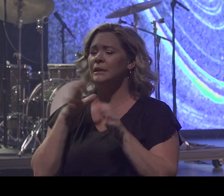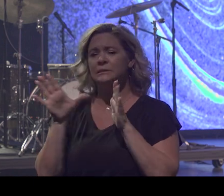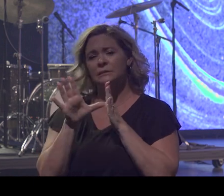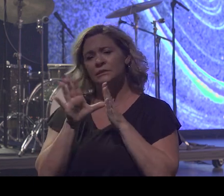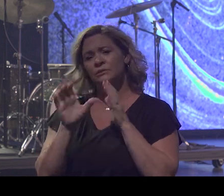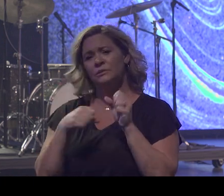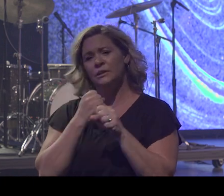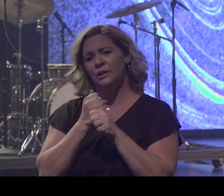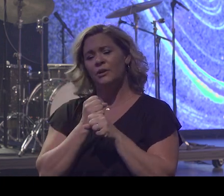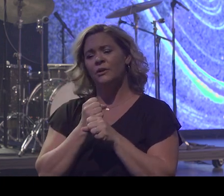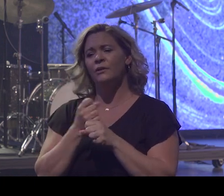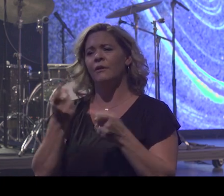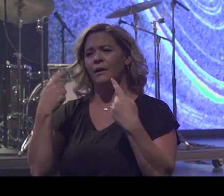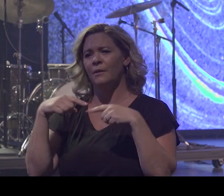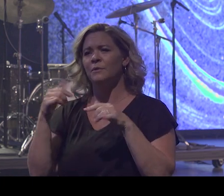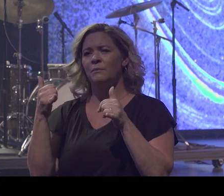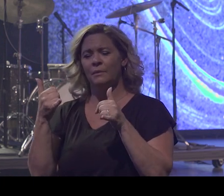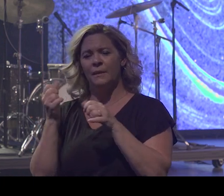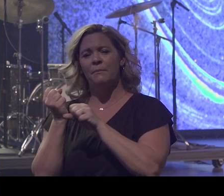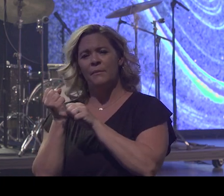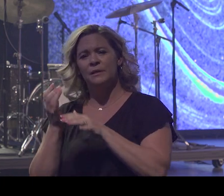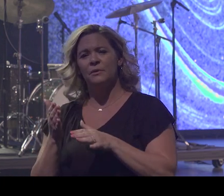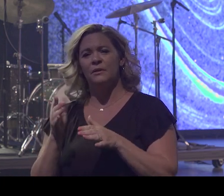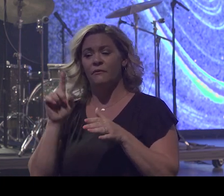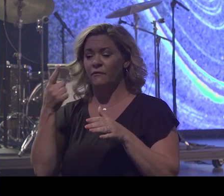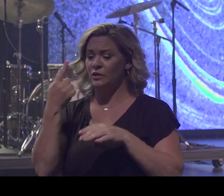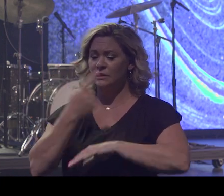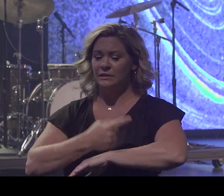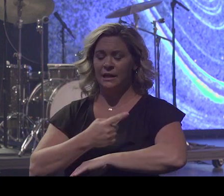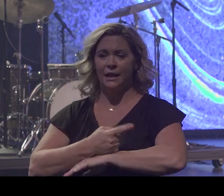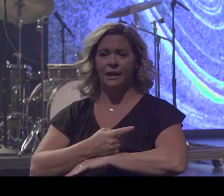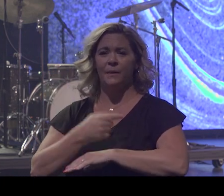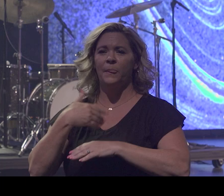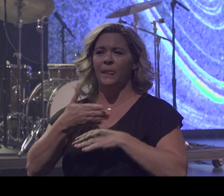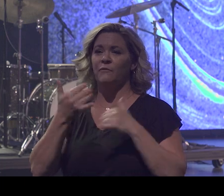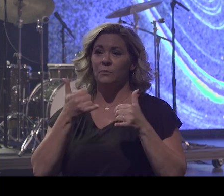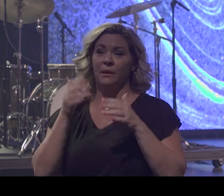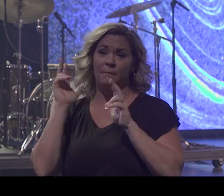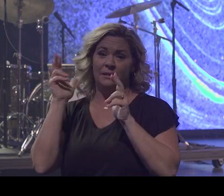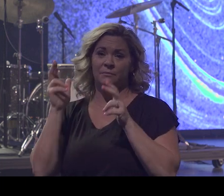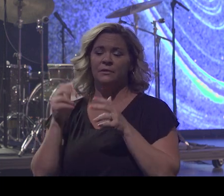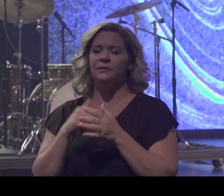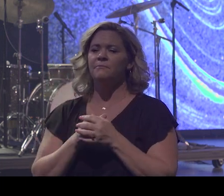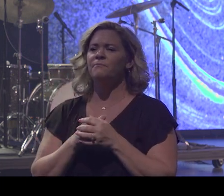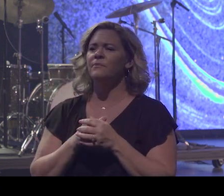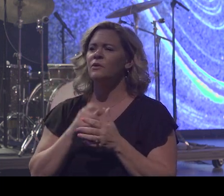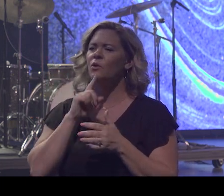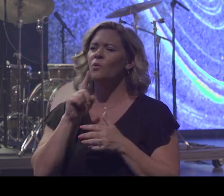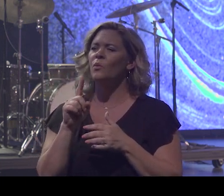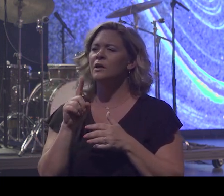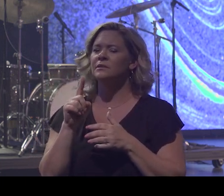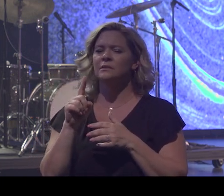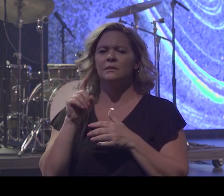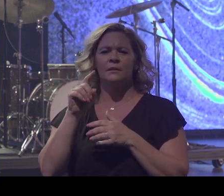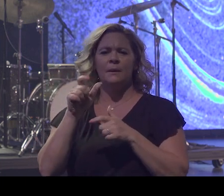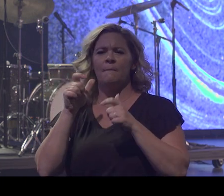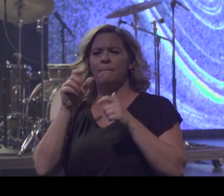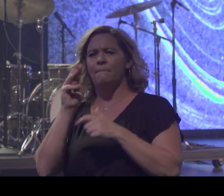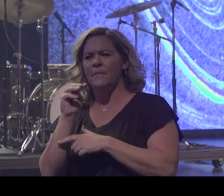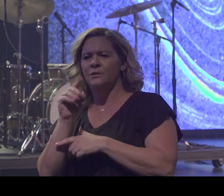come out to play baseball. My first day on the baseball field after playing basketball. There was scouts, major league scouts everywhere to look at